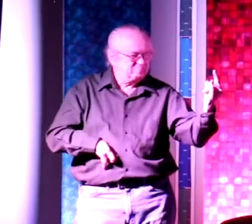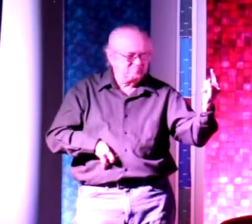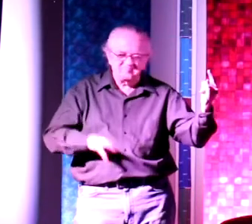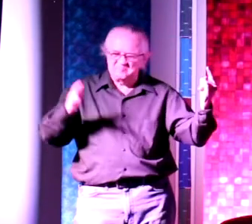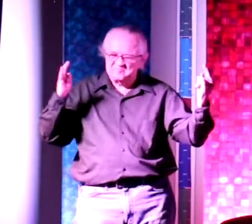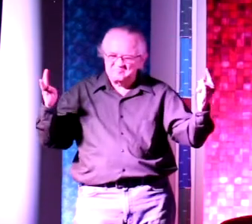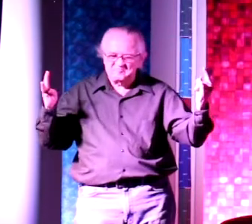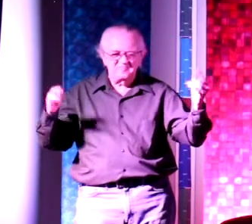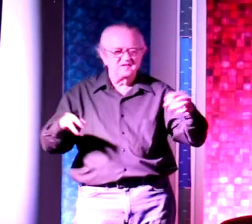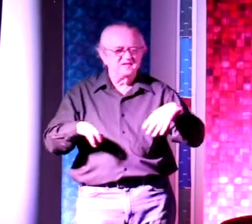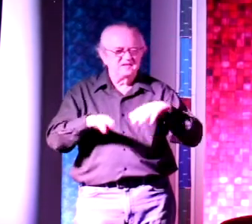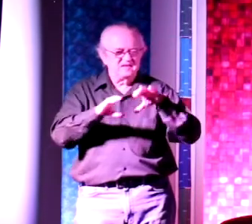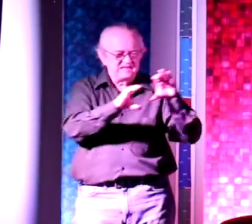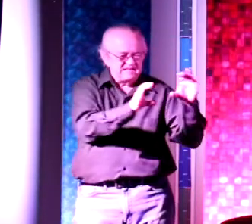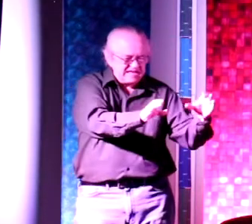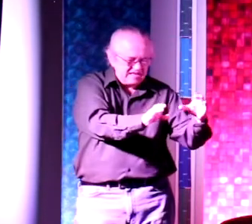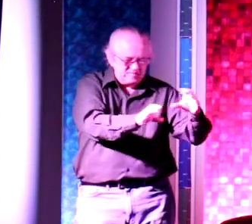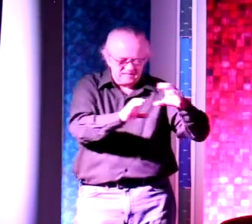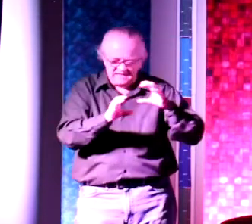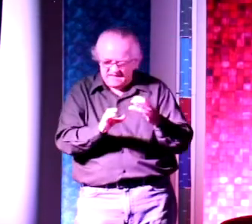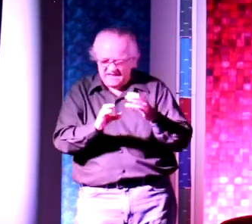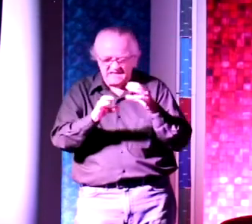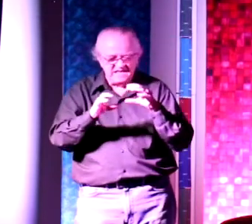two teams, a stand of fans.